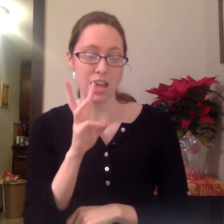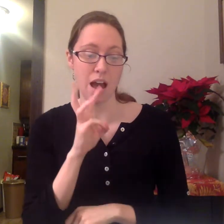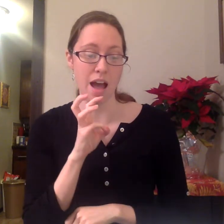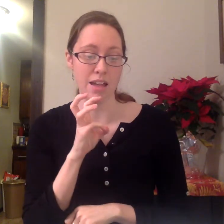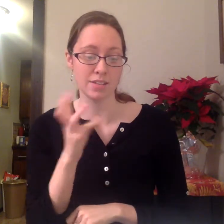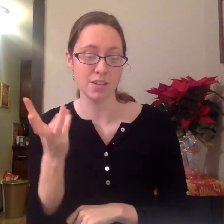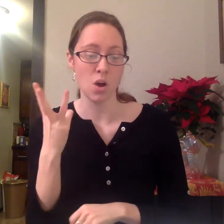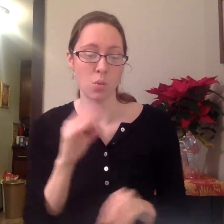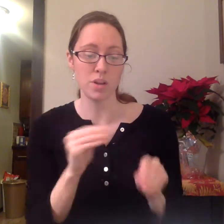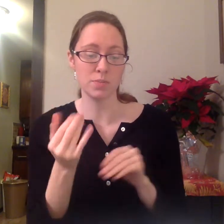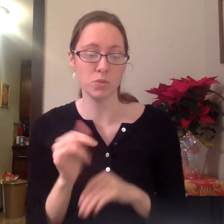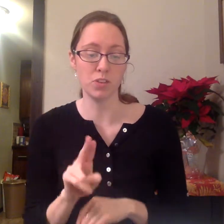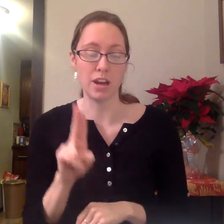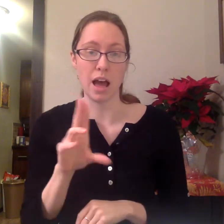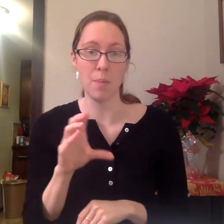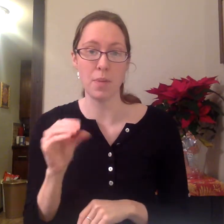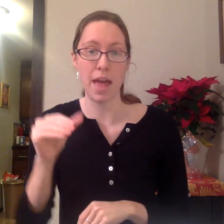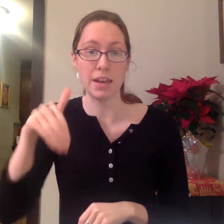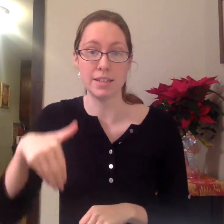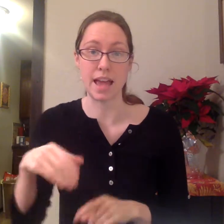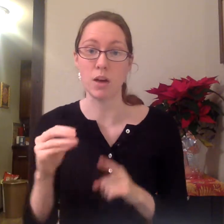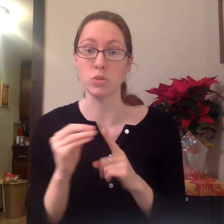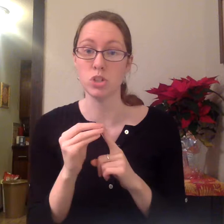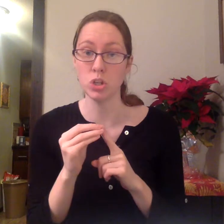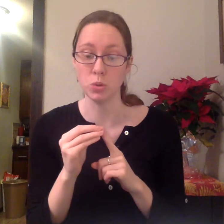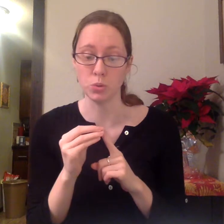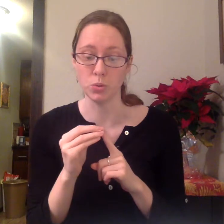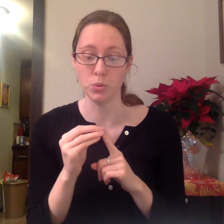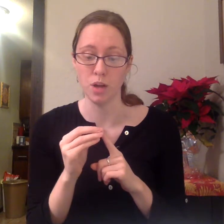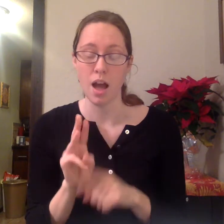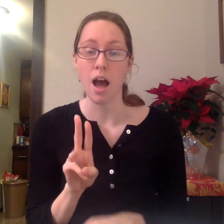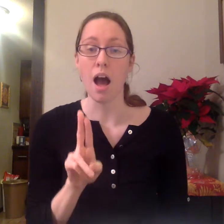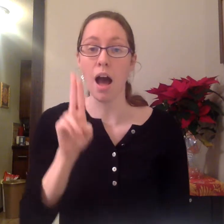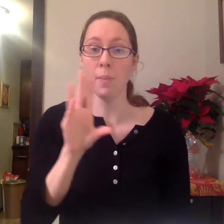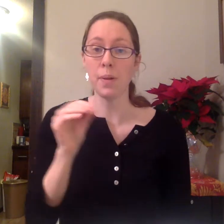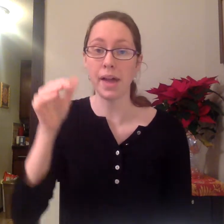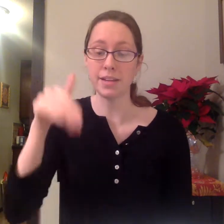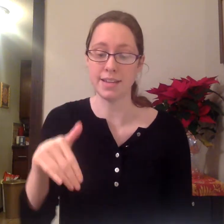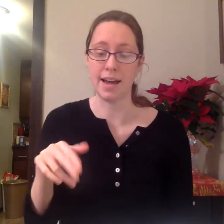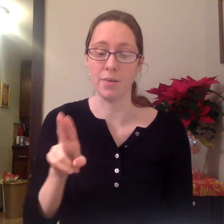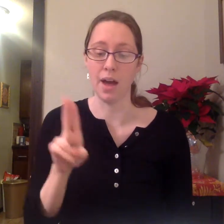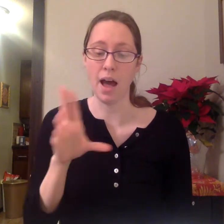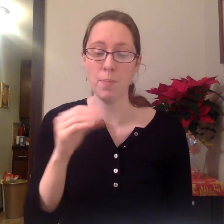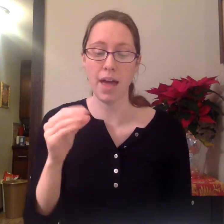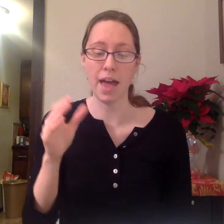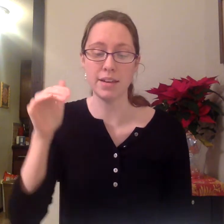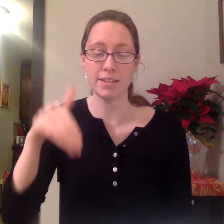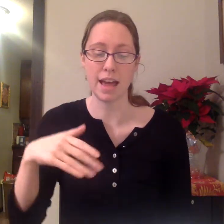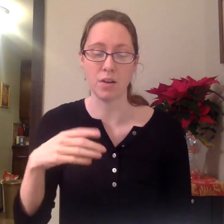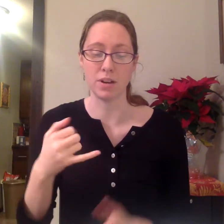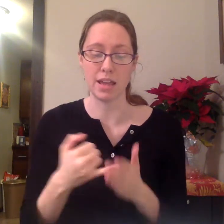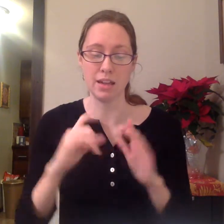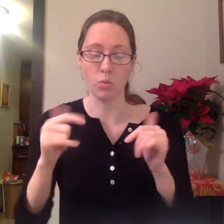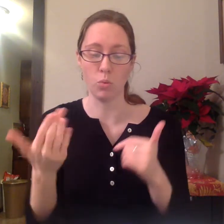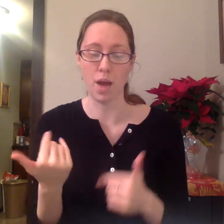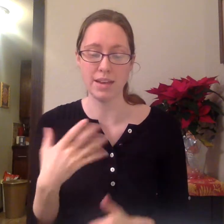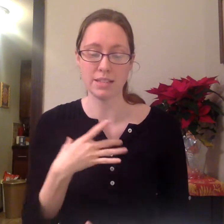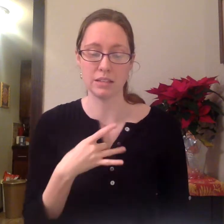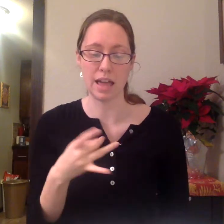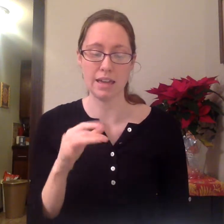ice was moving up and down too. Up and down, up and down, it went like